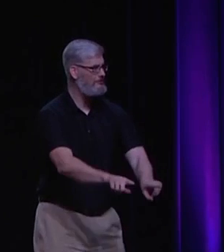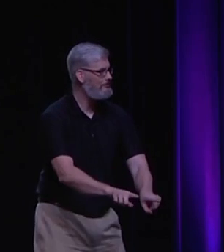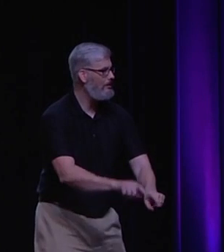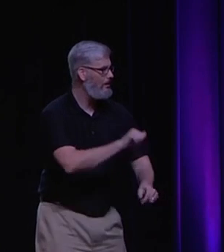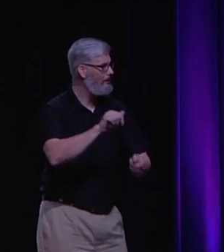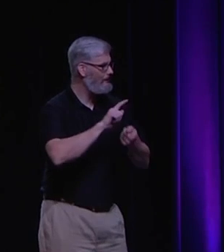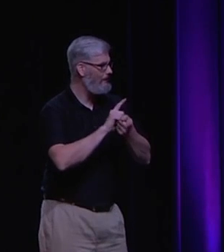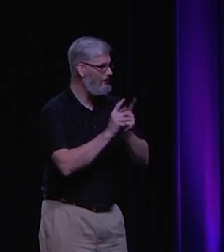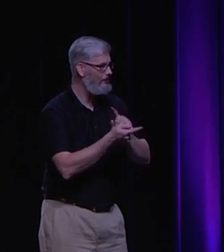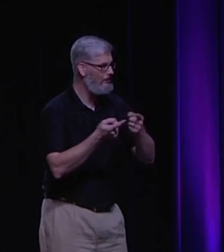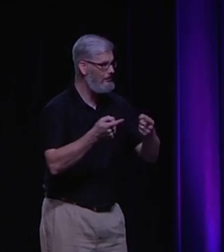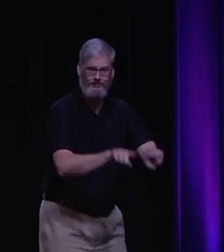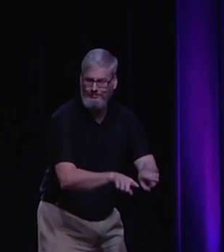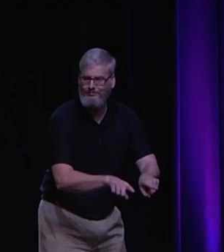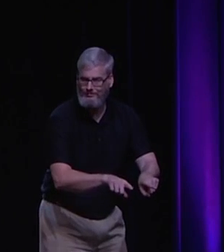evolution. so, an evolution happened.